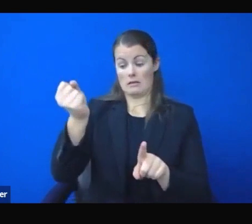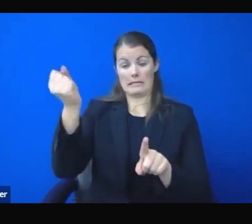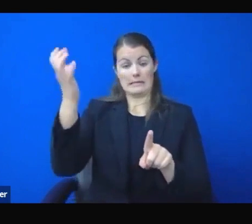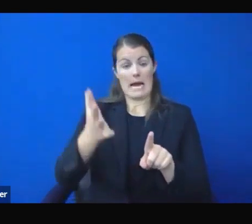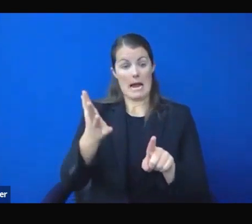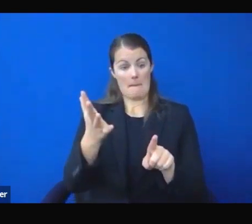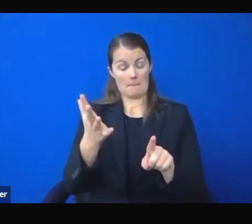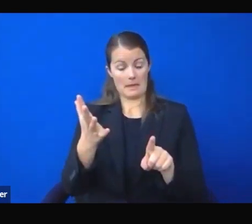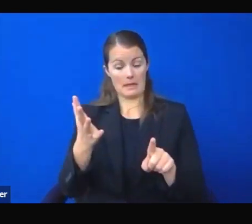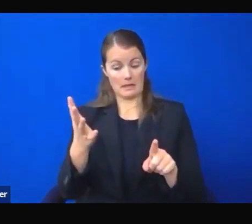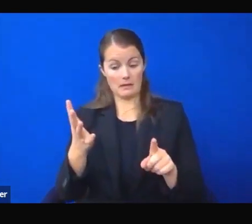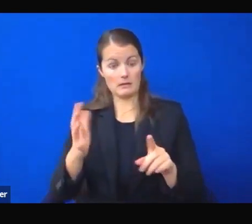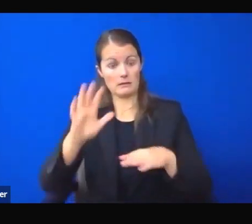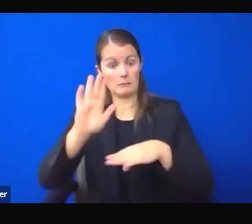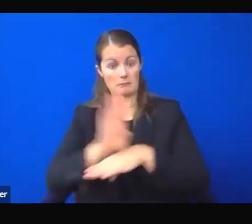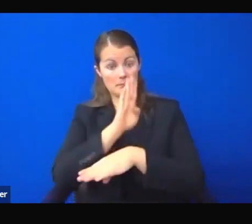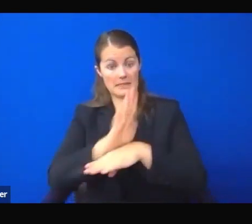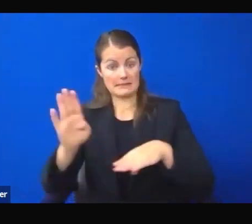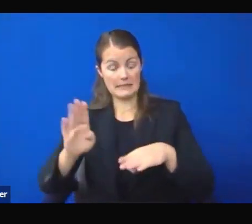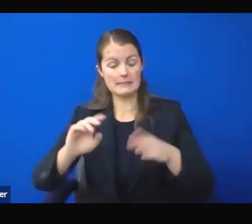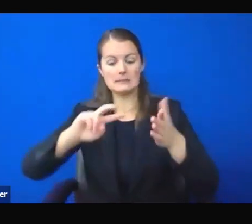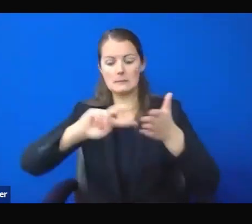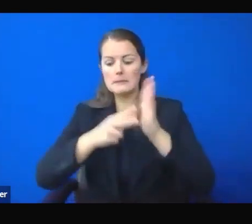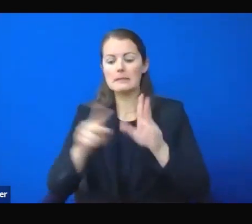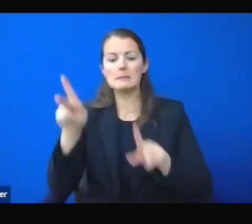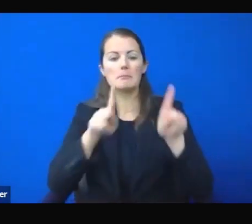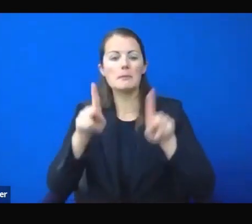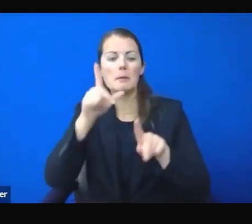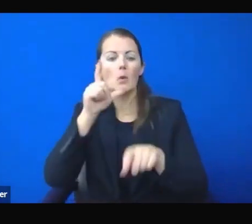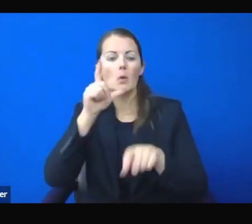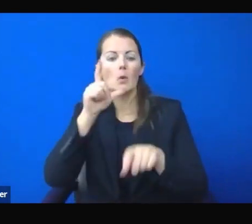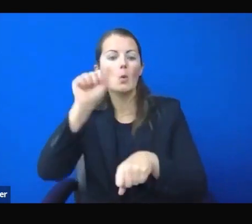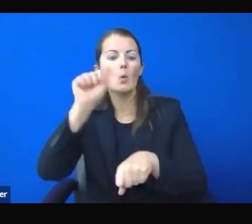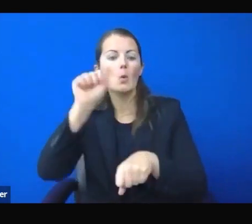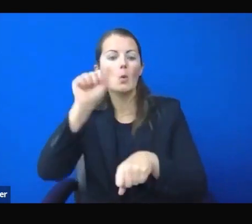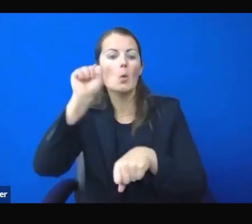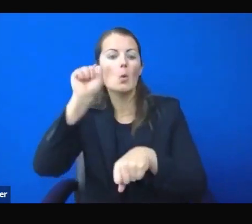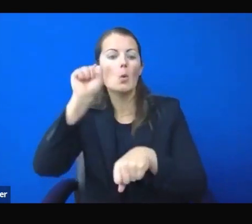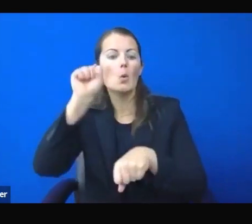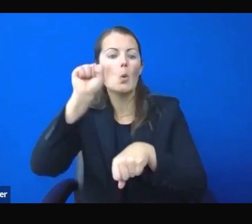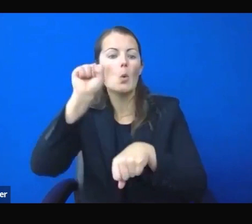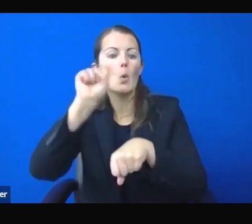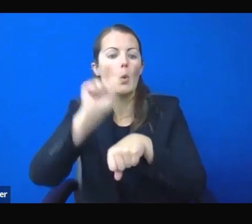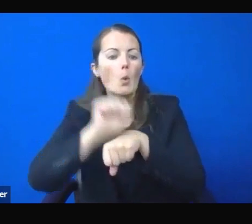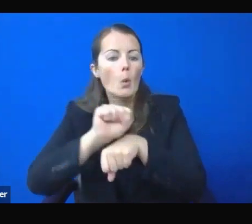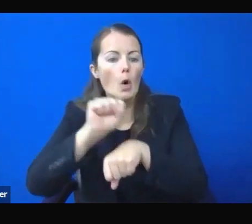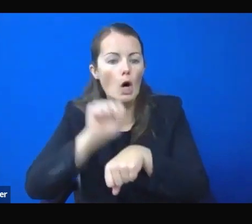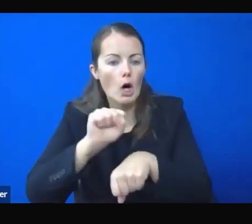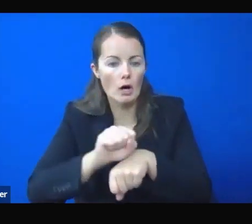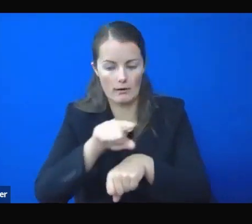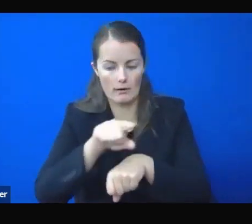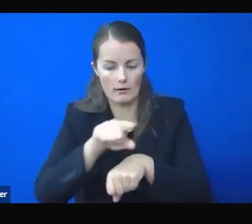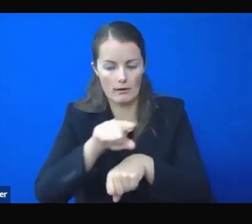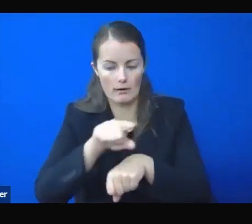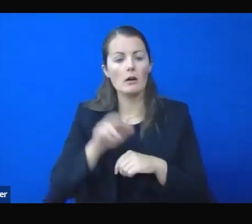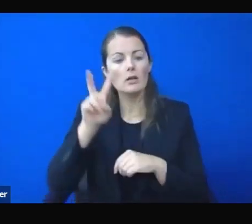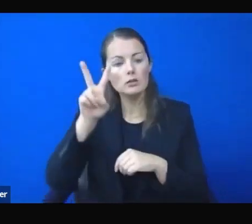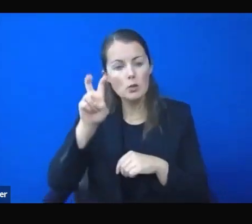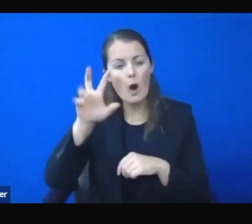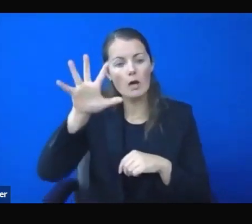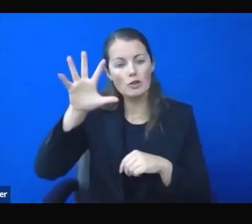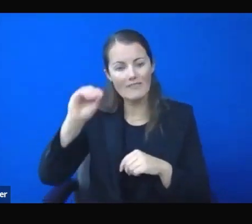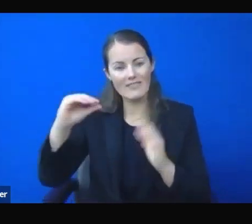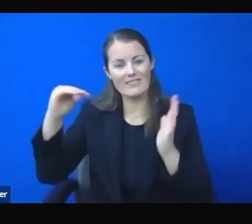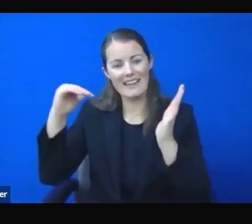in the spring, we lost a quarter of a million jobs in three months in this state. And that's largely due to casinos being